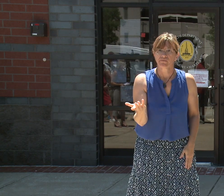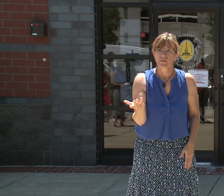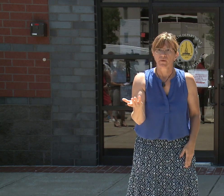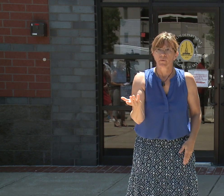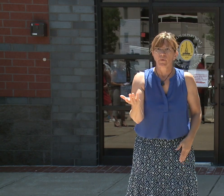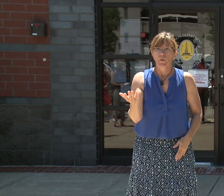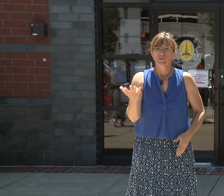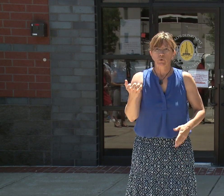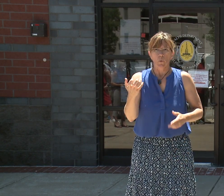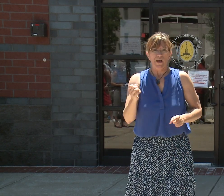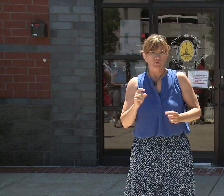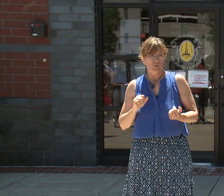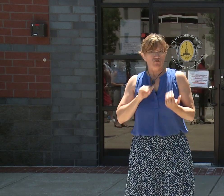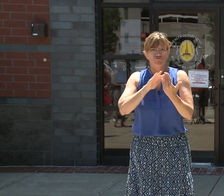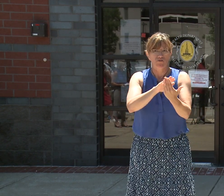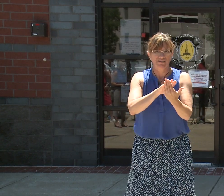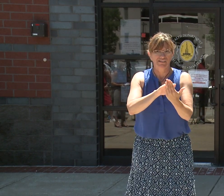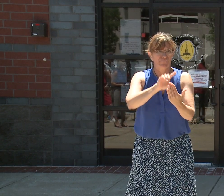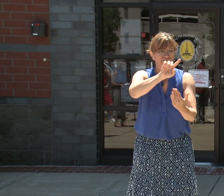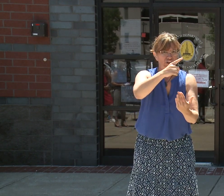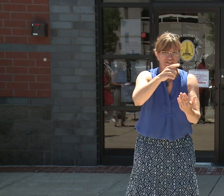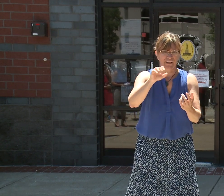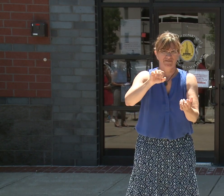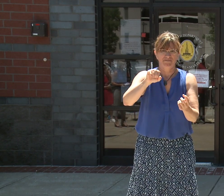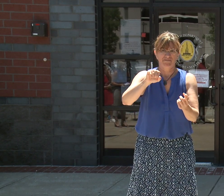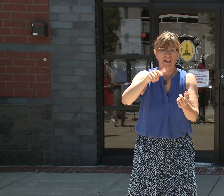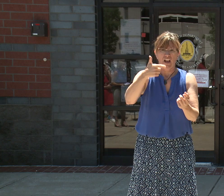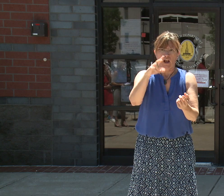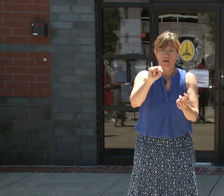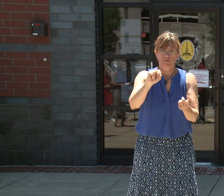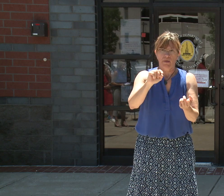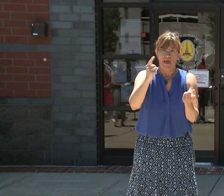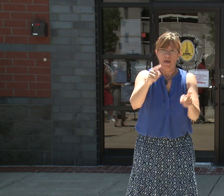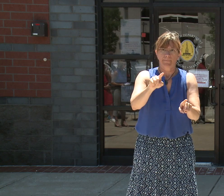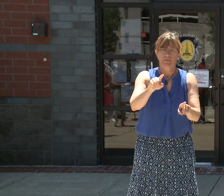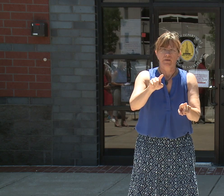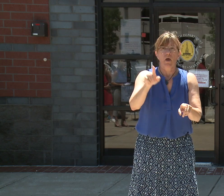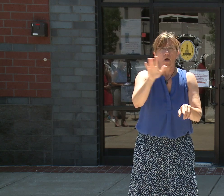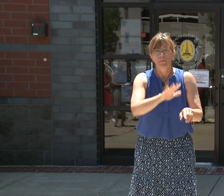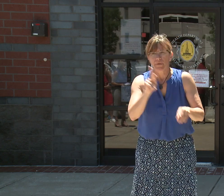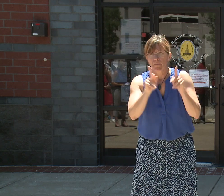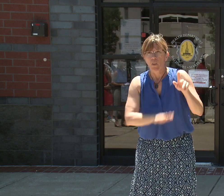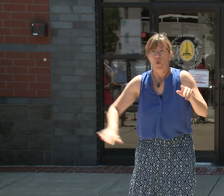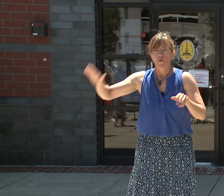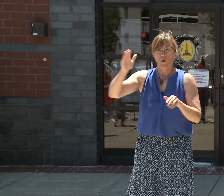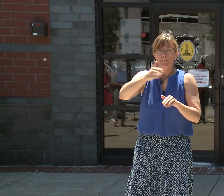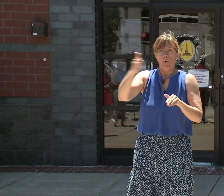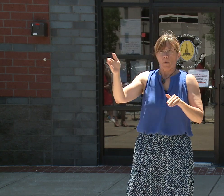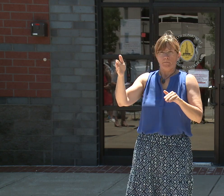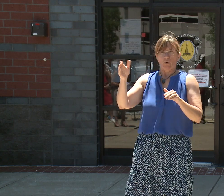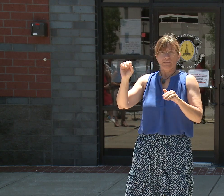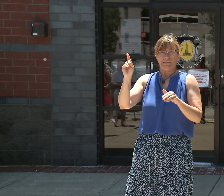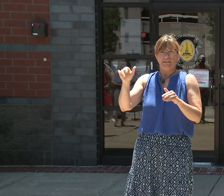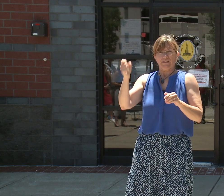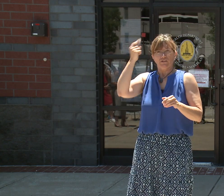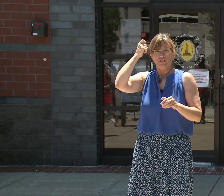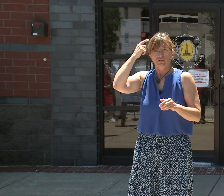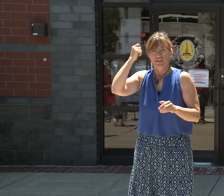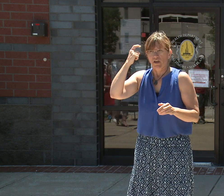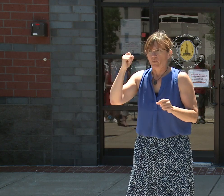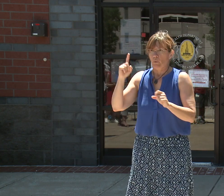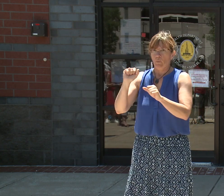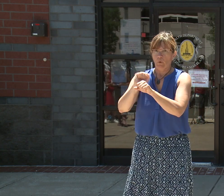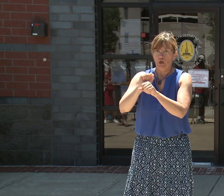first. And I think that people in Baltimore can understand that and we will work with everyone, including residents and neighbors in Fells Point, to deal with that issue.